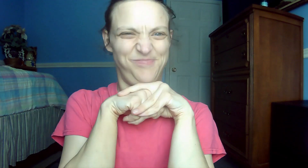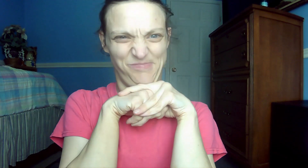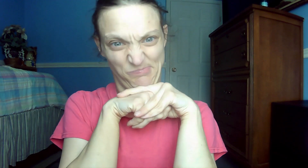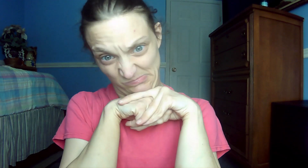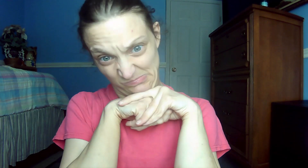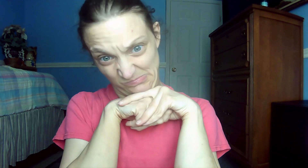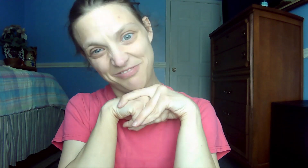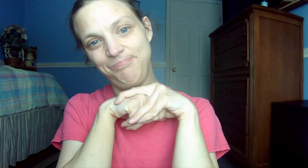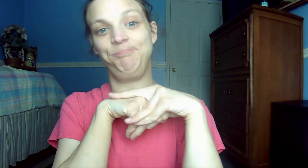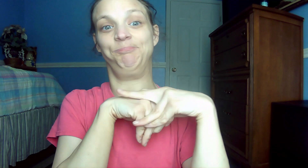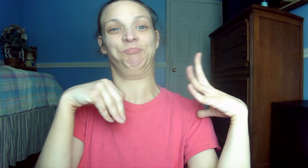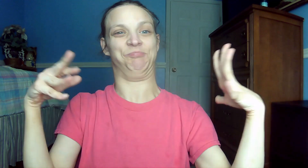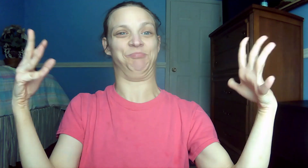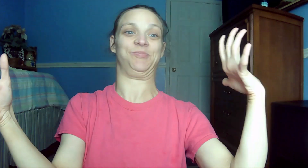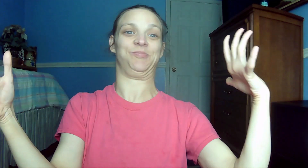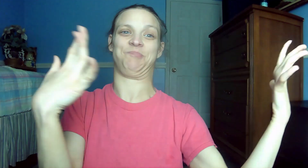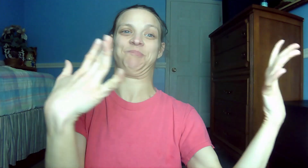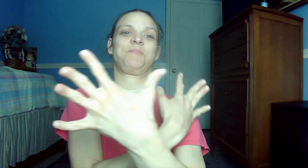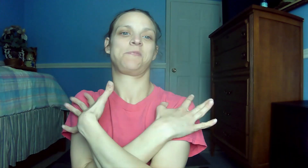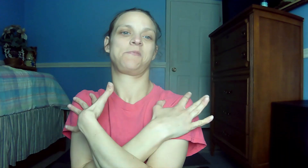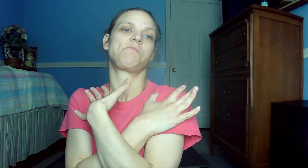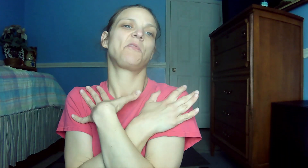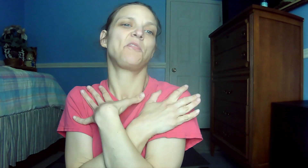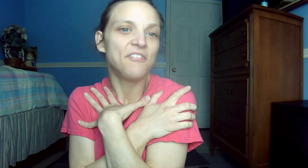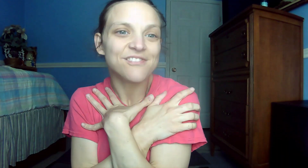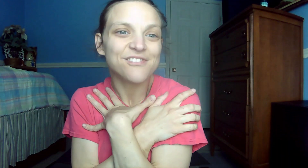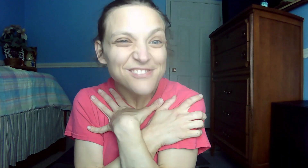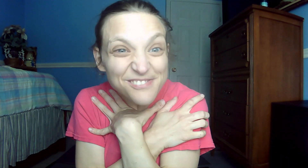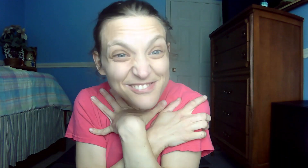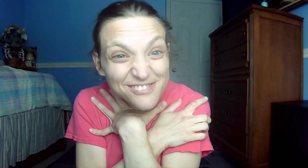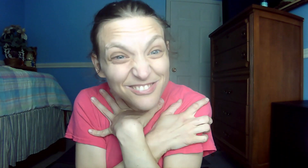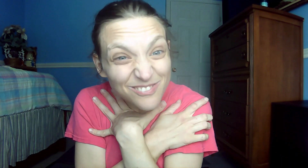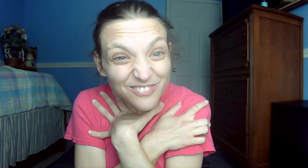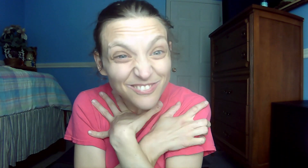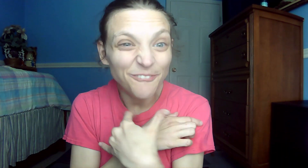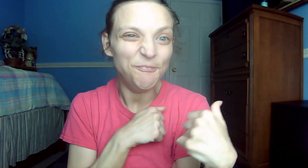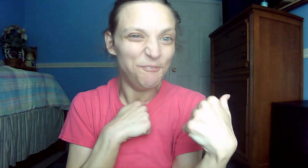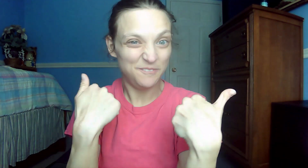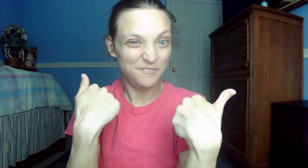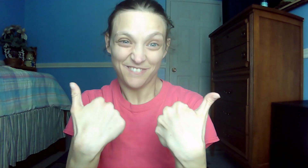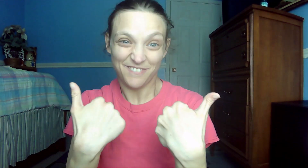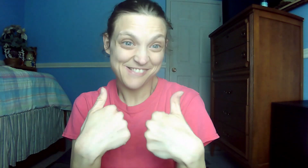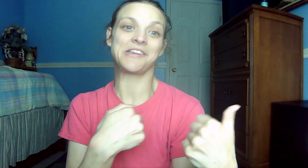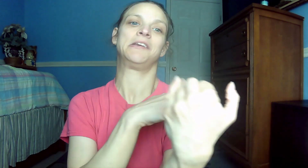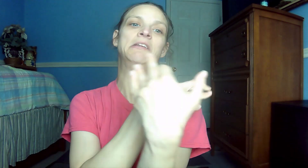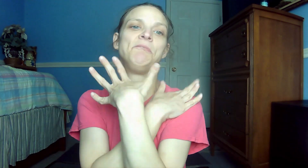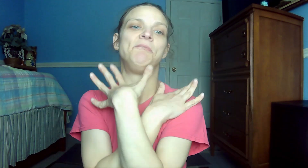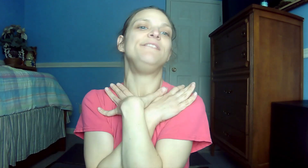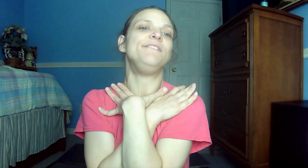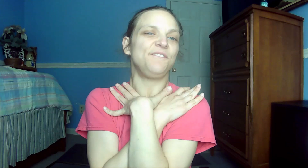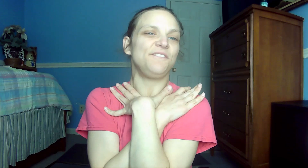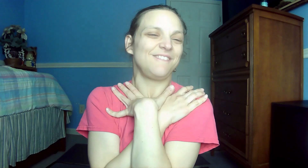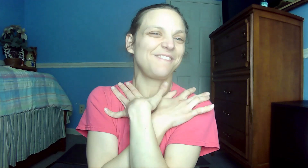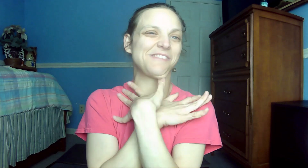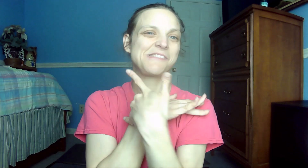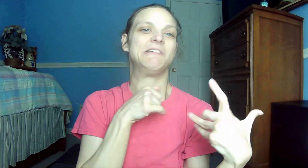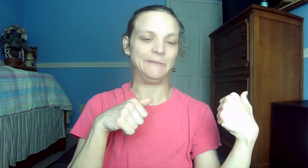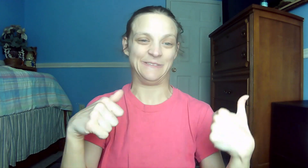Love one another, as I have loved you, so you must love one another. 29. 2 Timothy